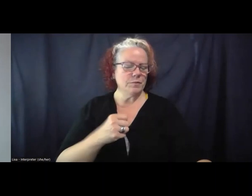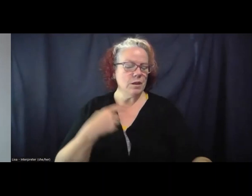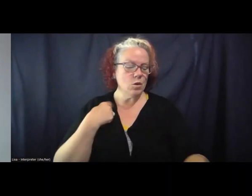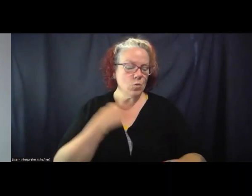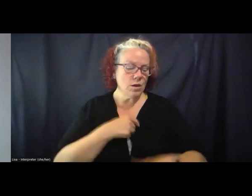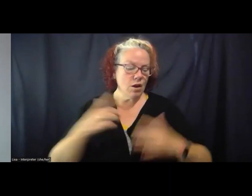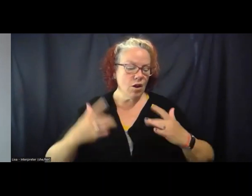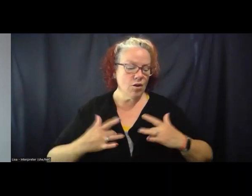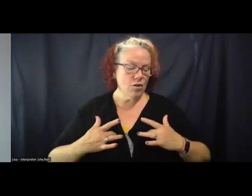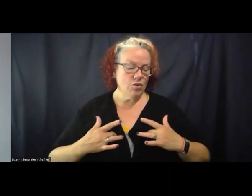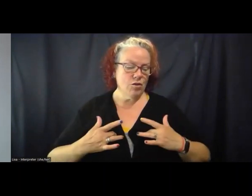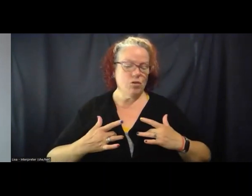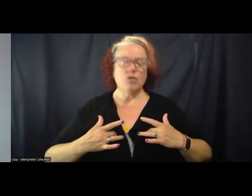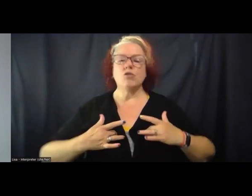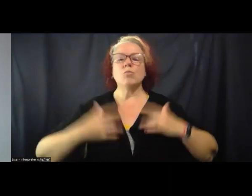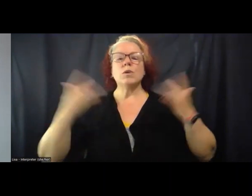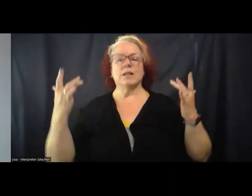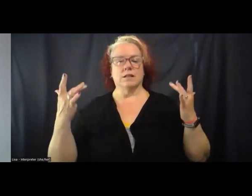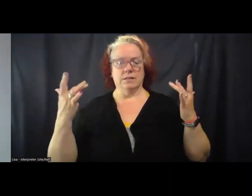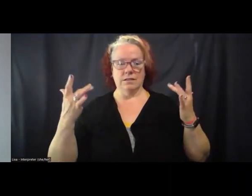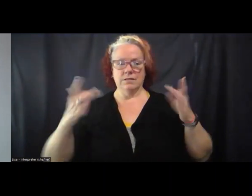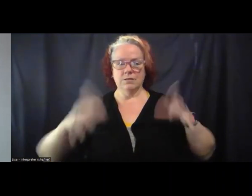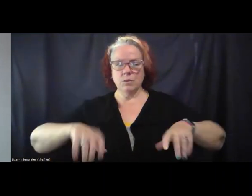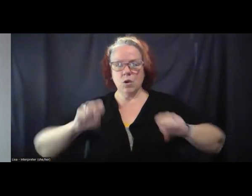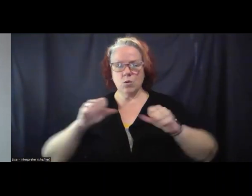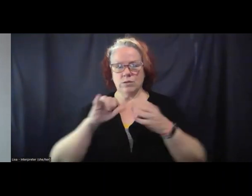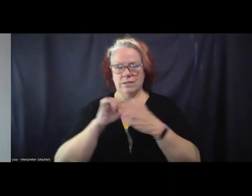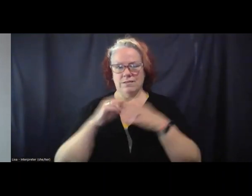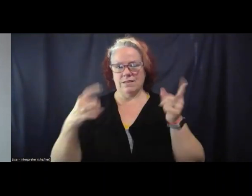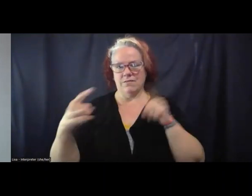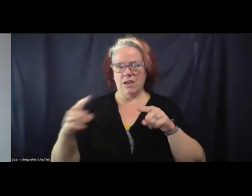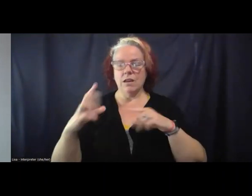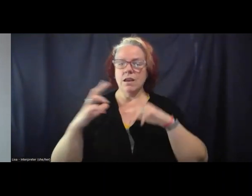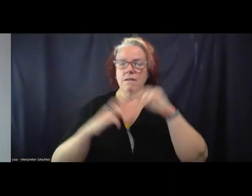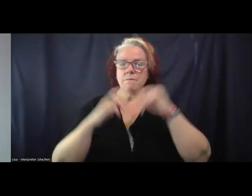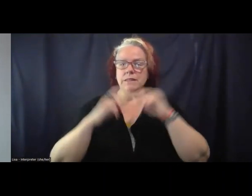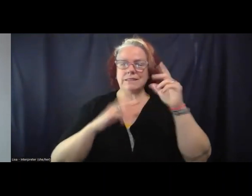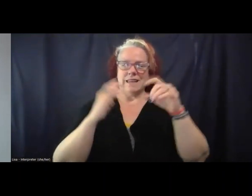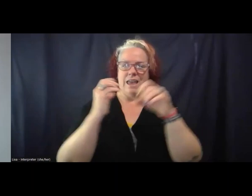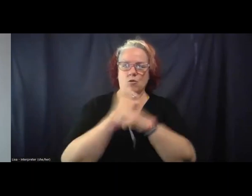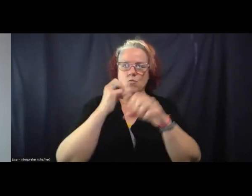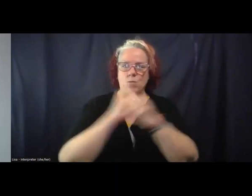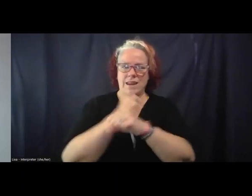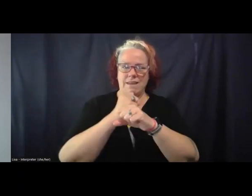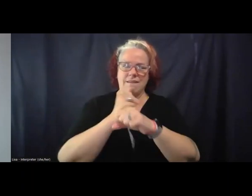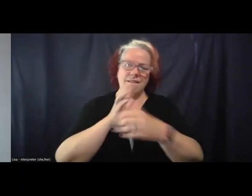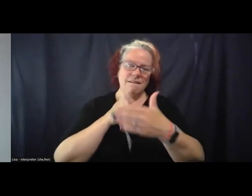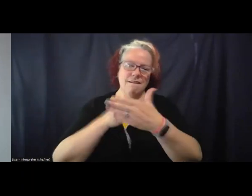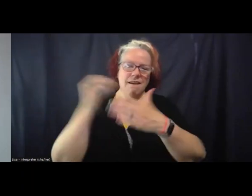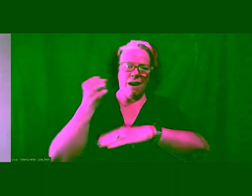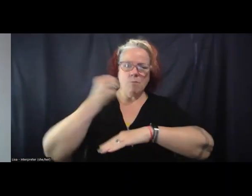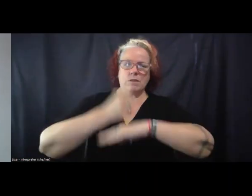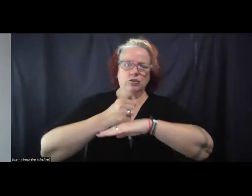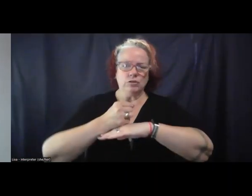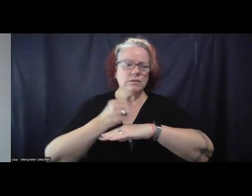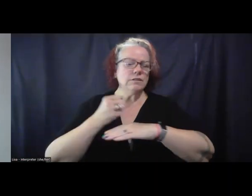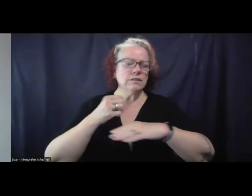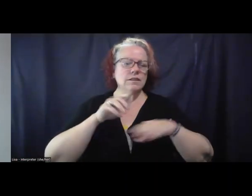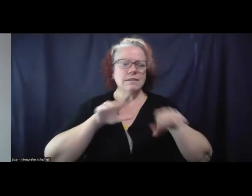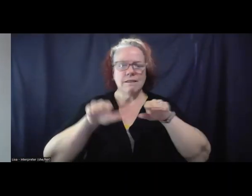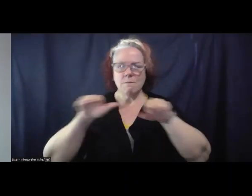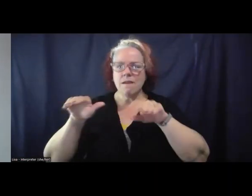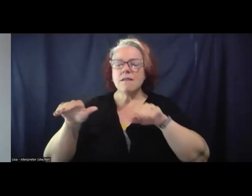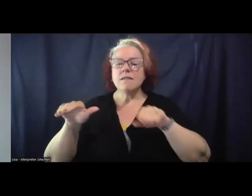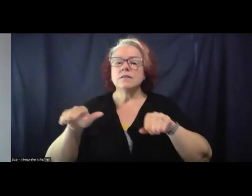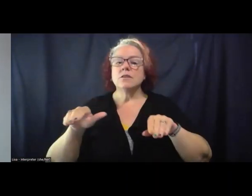to be hosting this event today, building and winning abolitionist campaigns, where you'll get to hear from longtime organizers